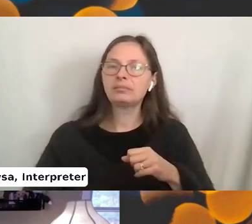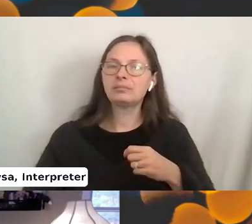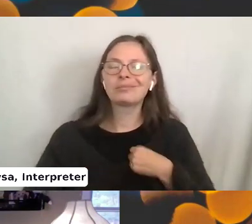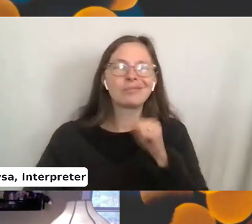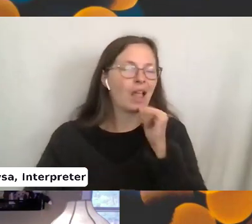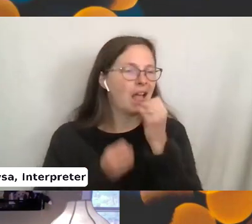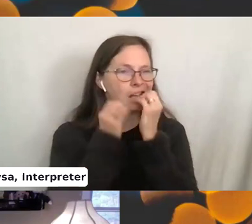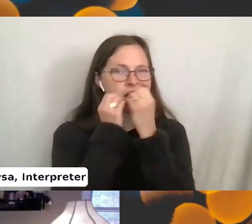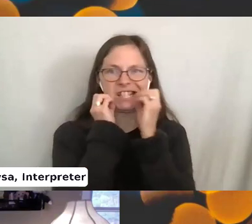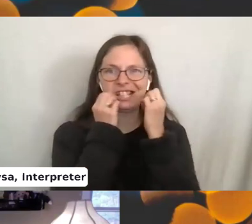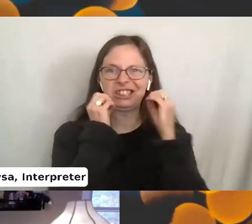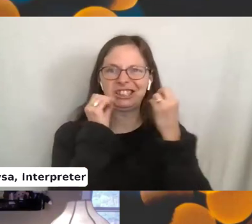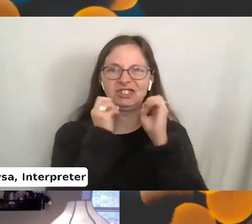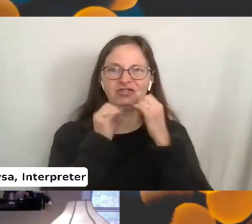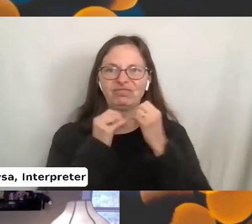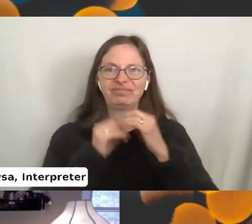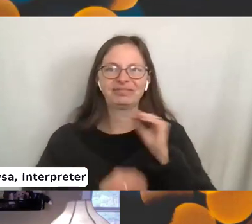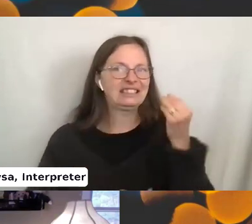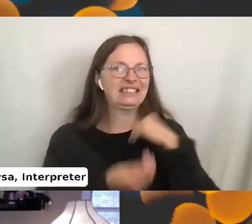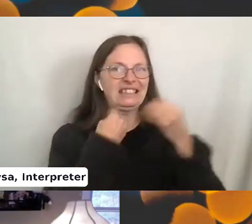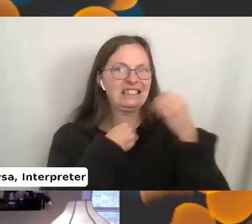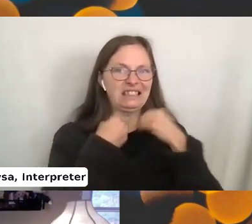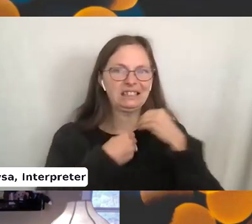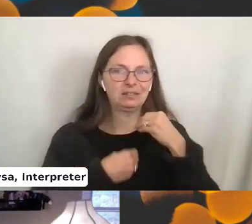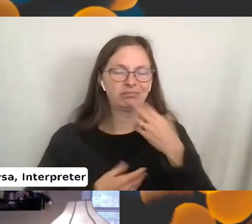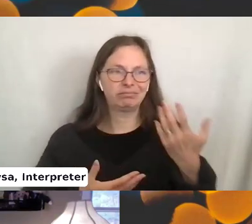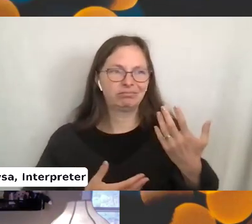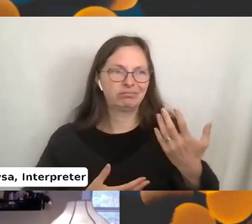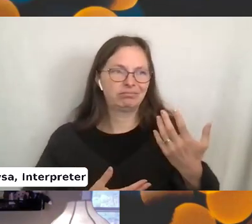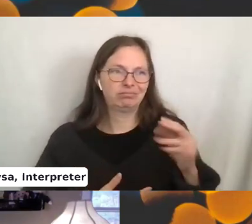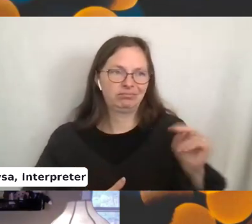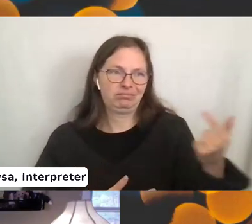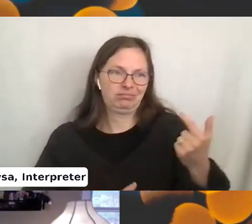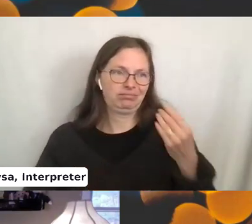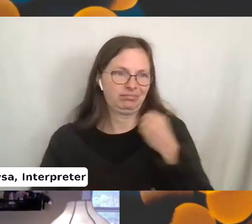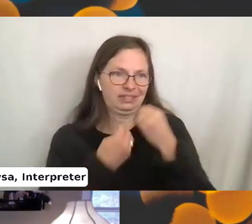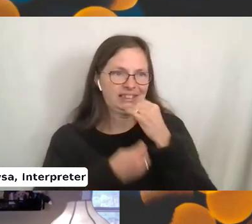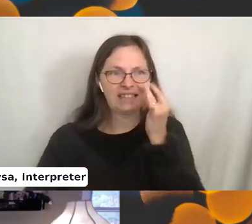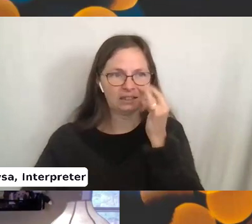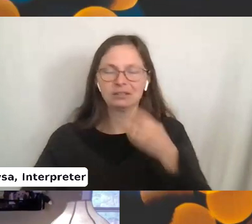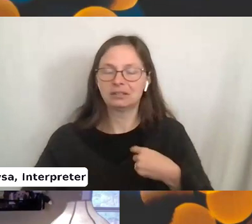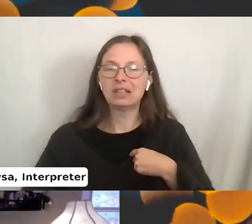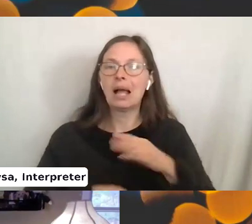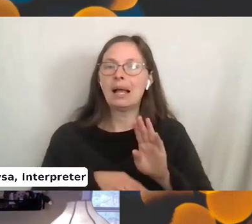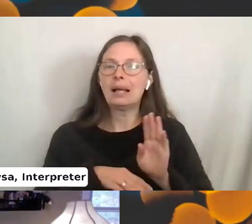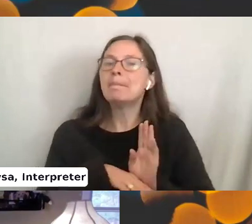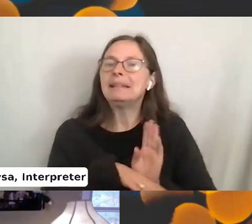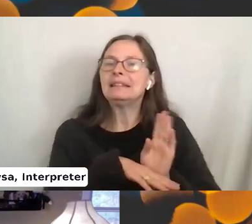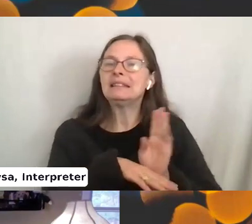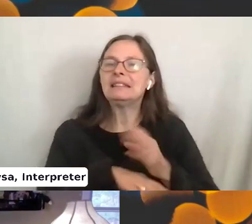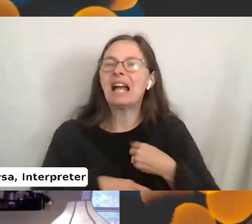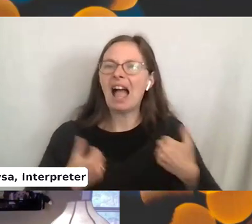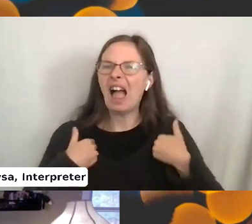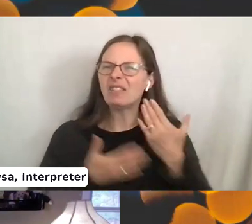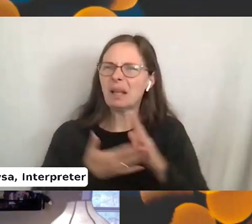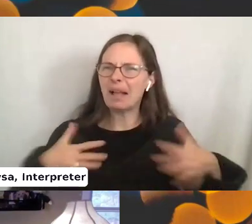fingernails and eating useless snacks. So it keeps me busy because I have anxiety and I'm a little fidgety,